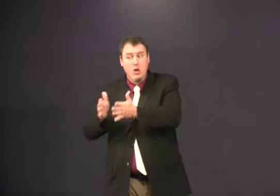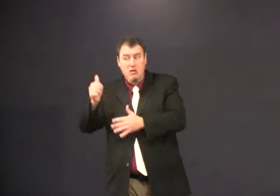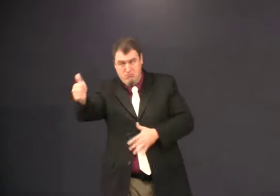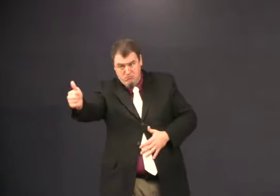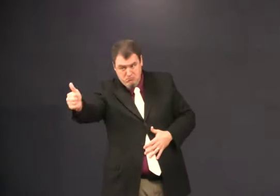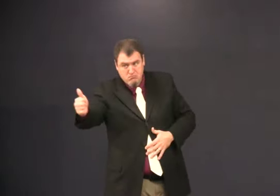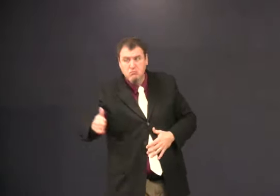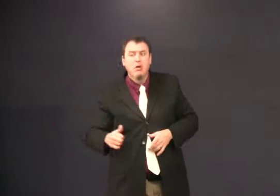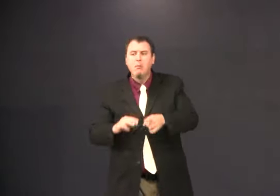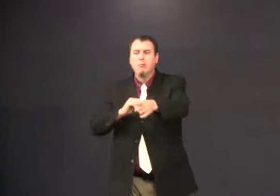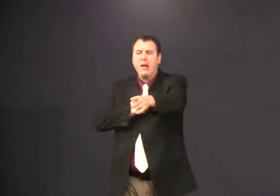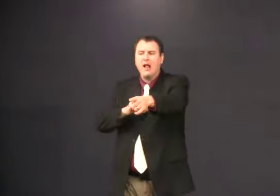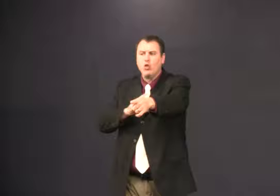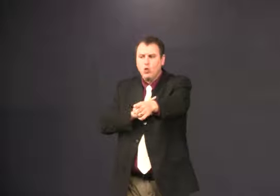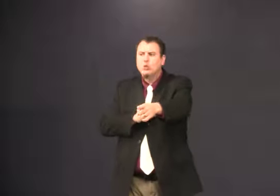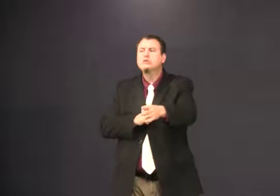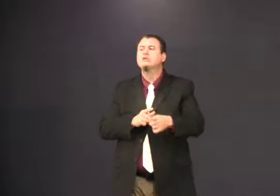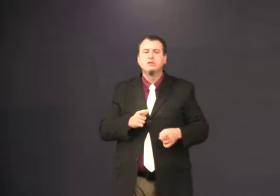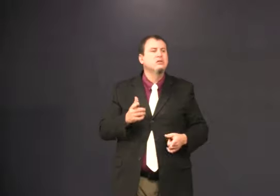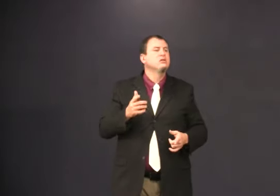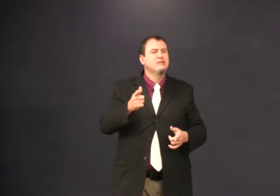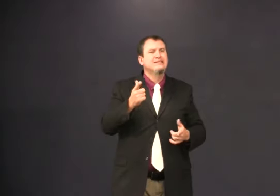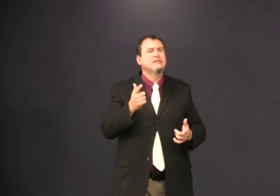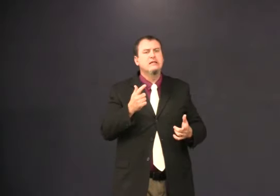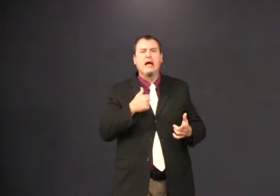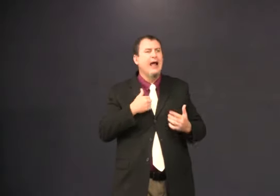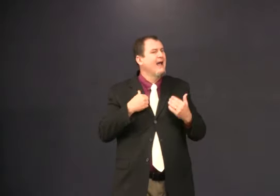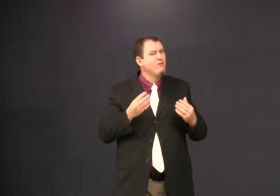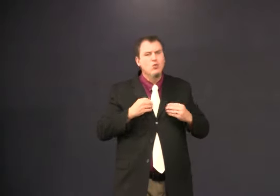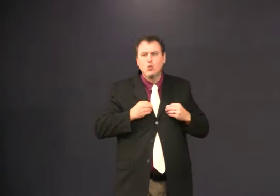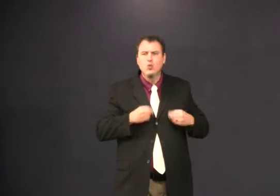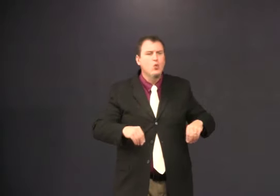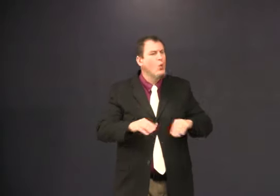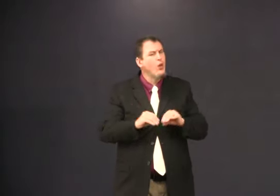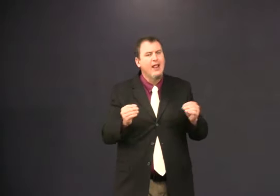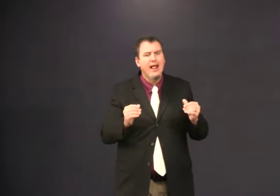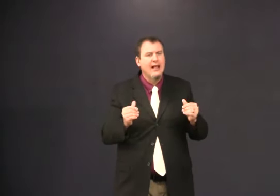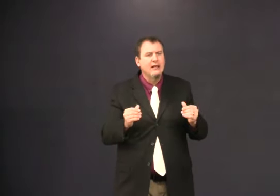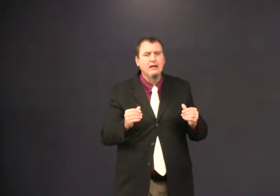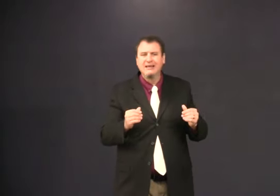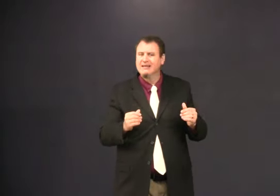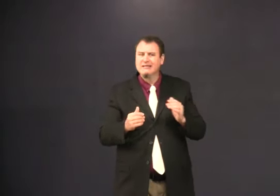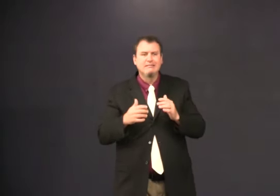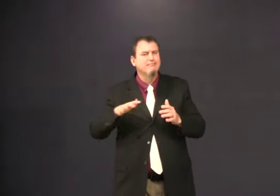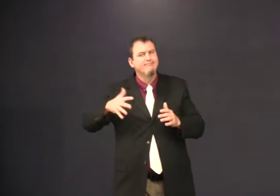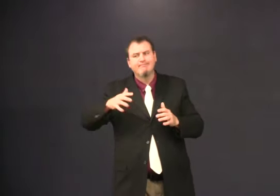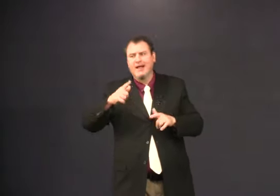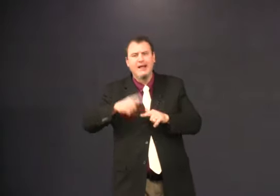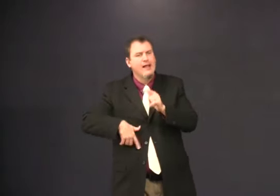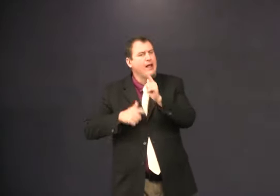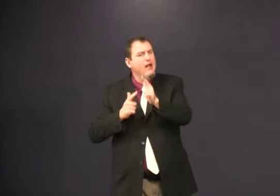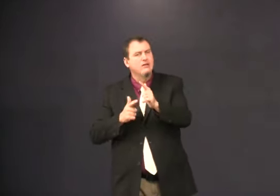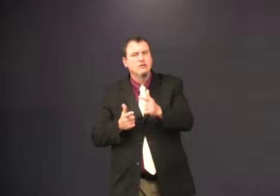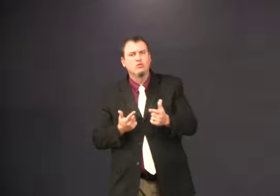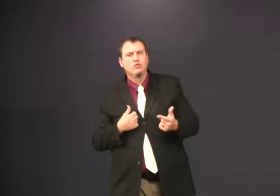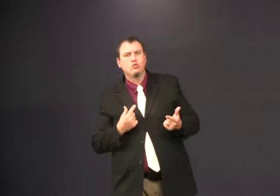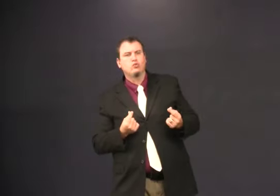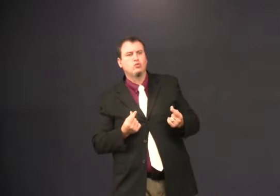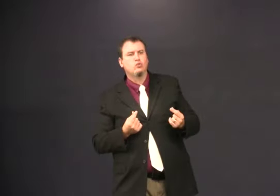Might survive that way. Mike says, I don't own any land. I can't